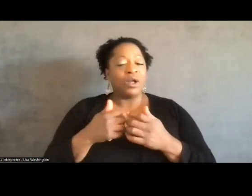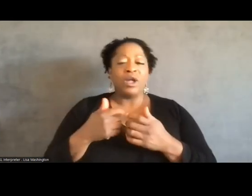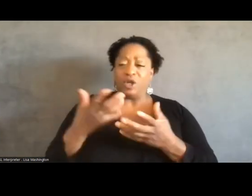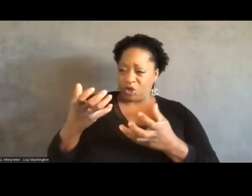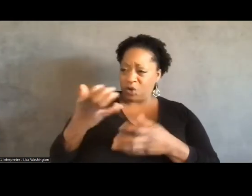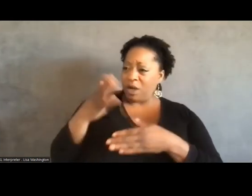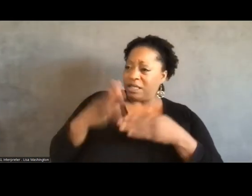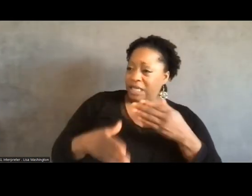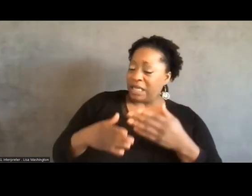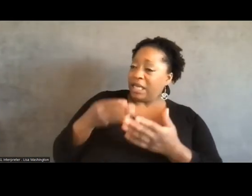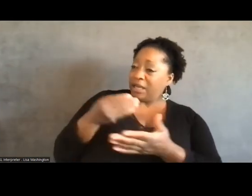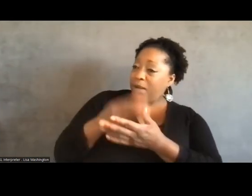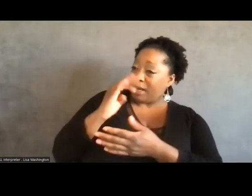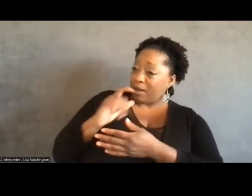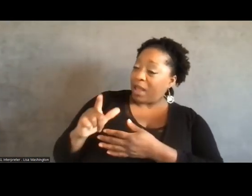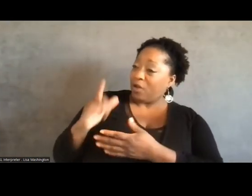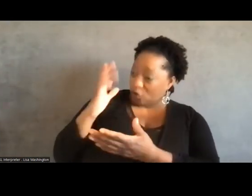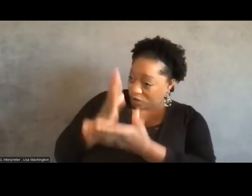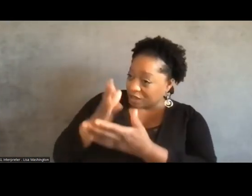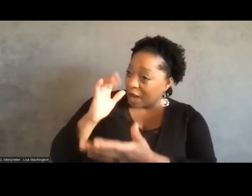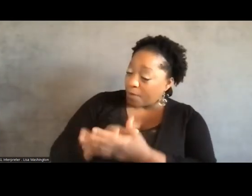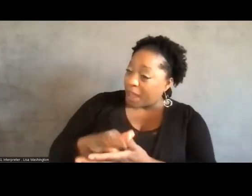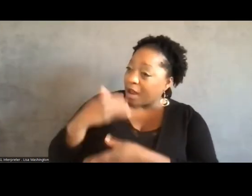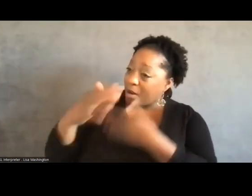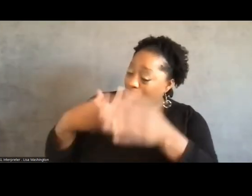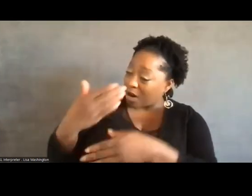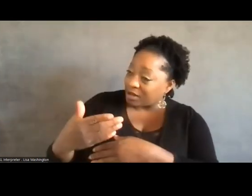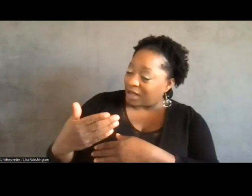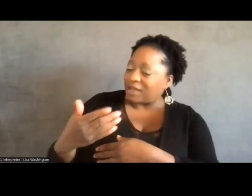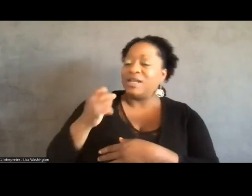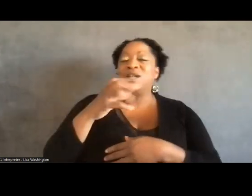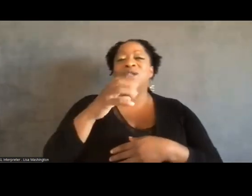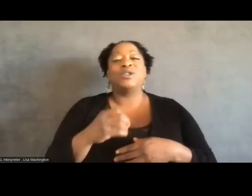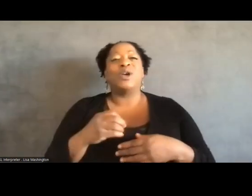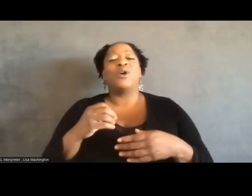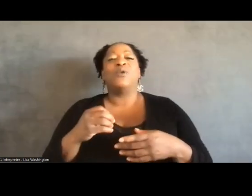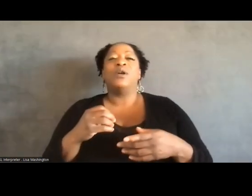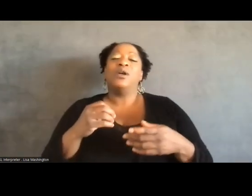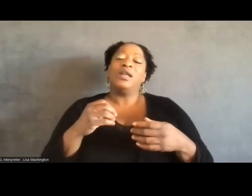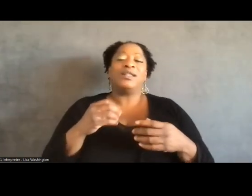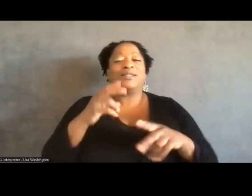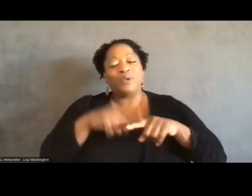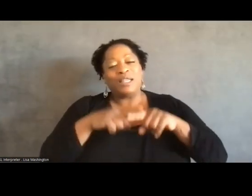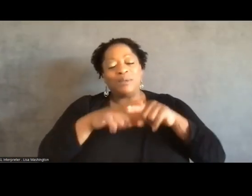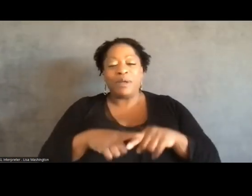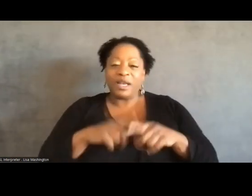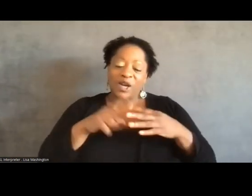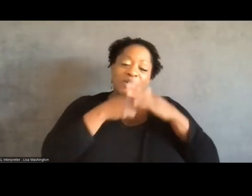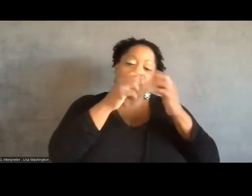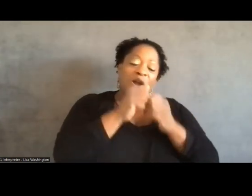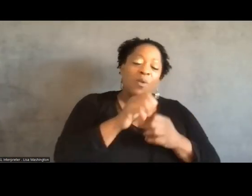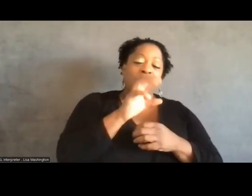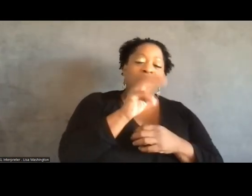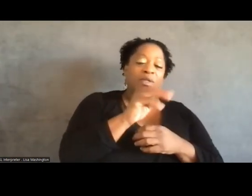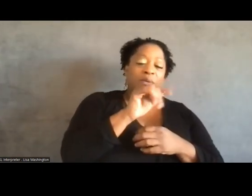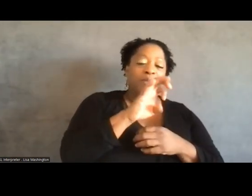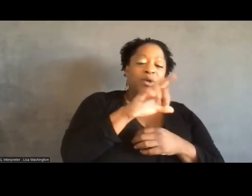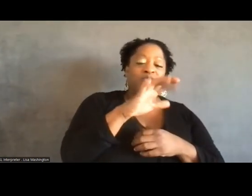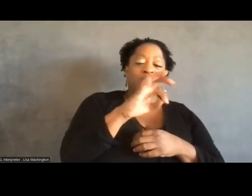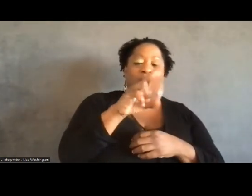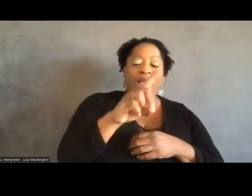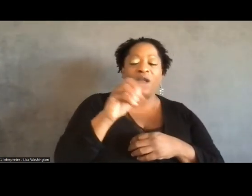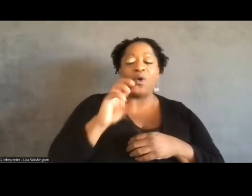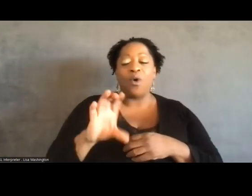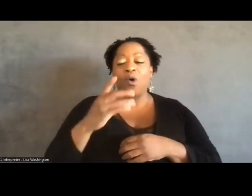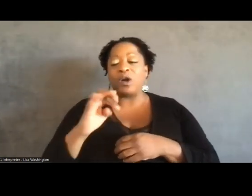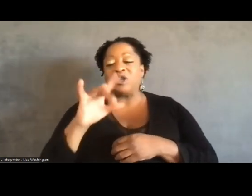And that was really, um, sort of trying to move from, whether it was mutual aid or really thinking from a charity perspective, um,